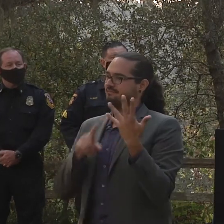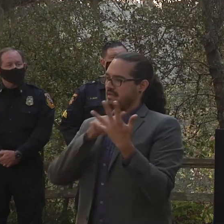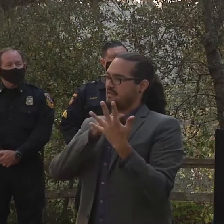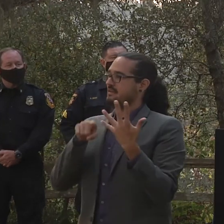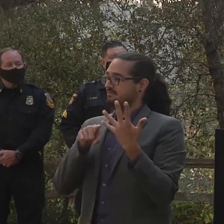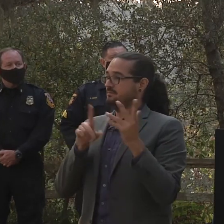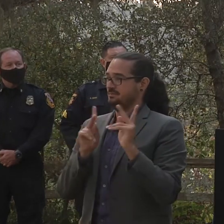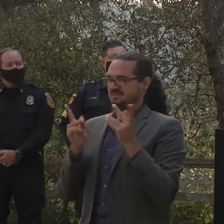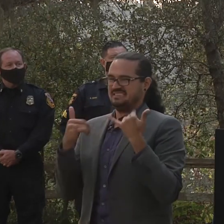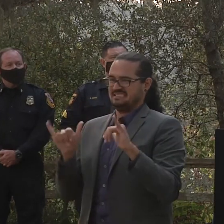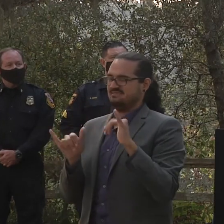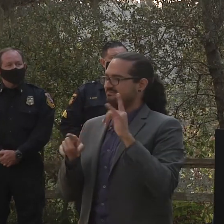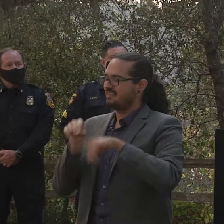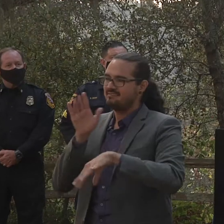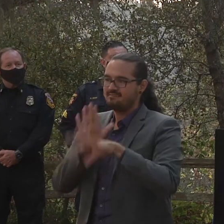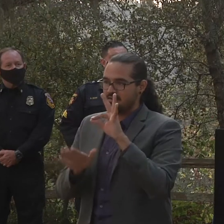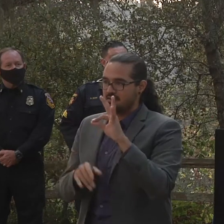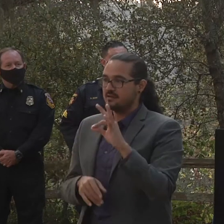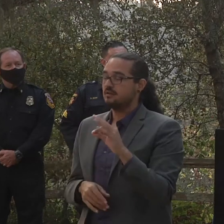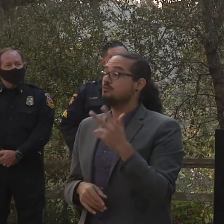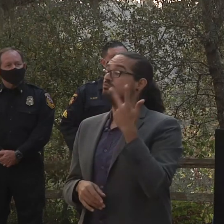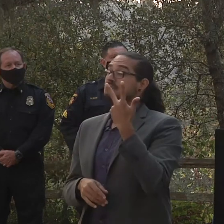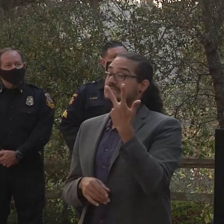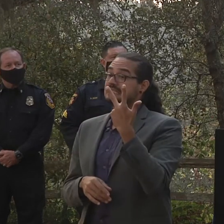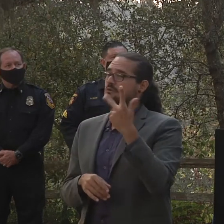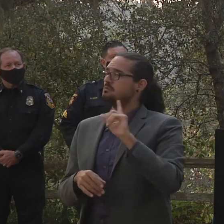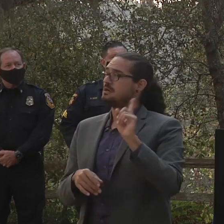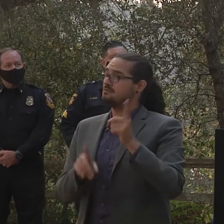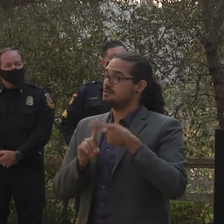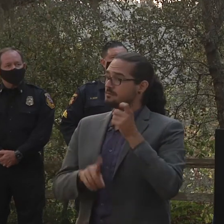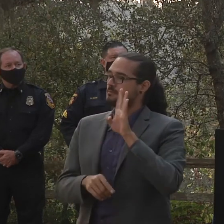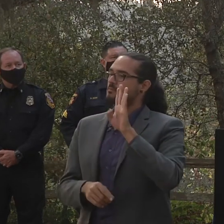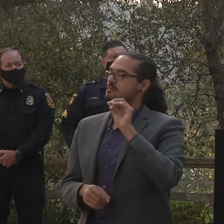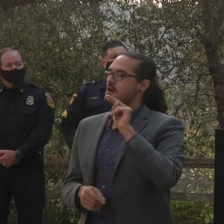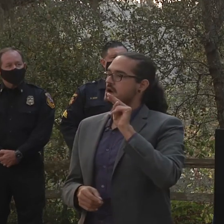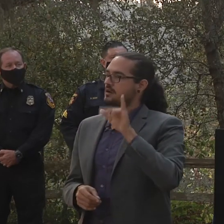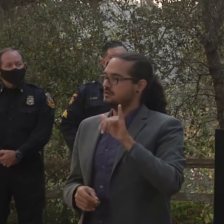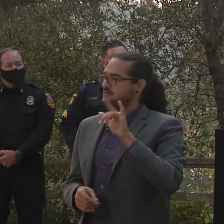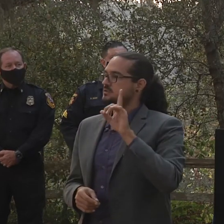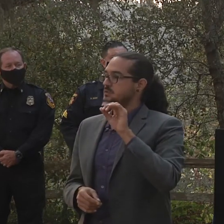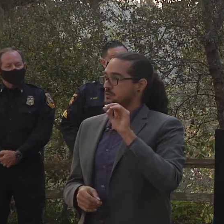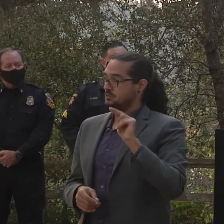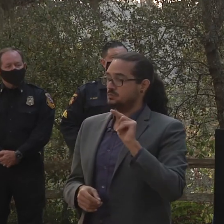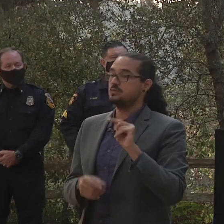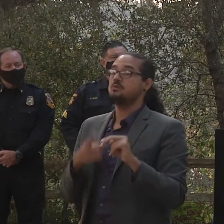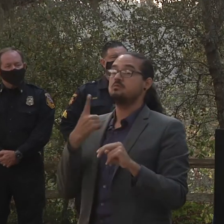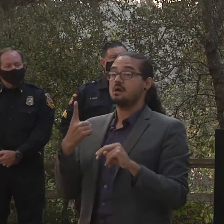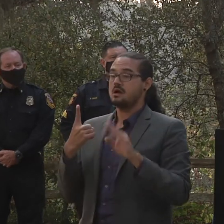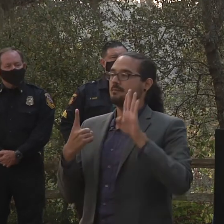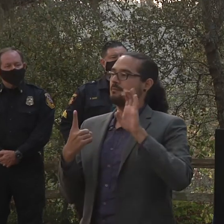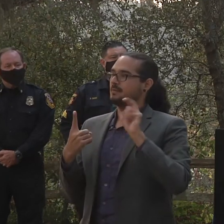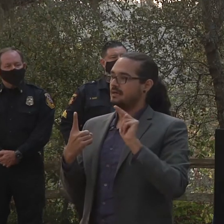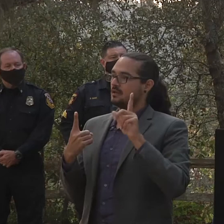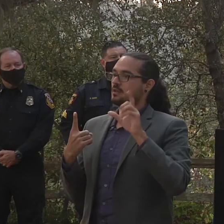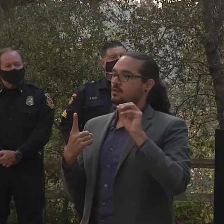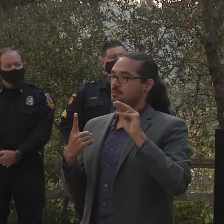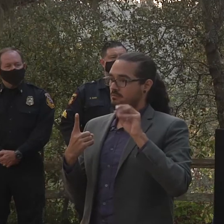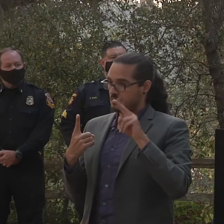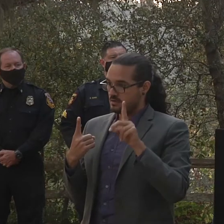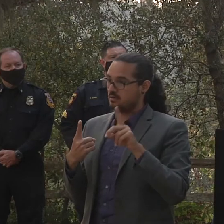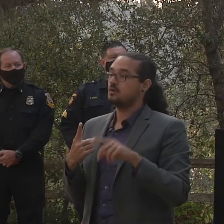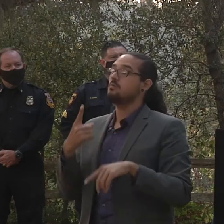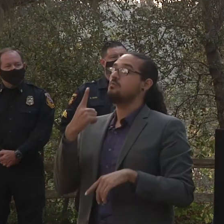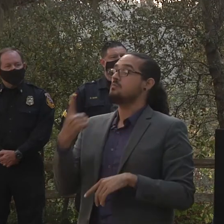cases are from the Bonny Doon area, one from Ben Lohman and one from Boulder Creek. And again, our detectives are working throughout the day